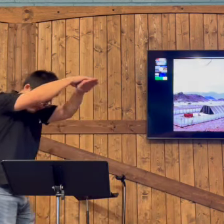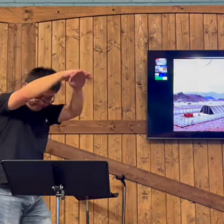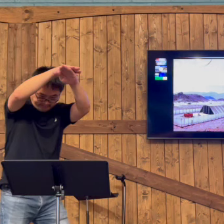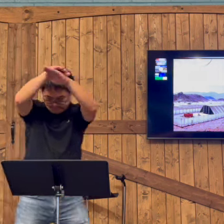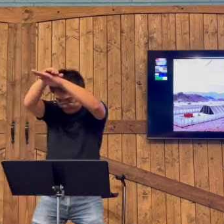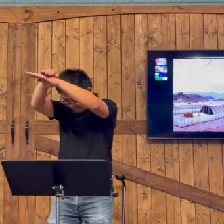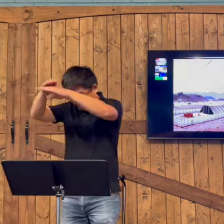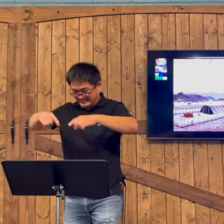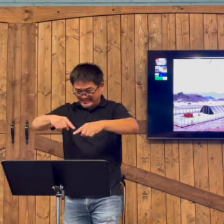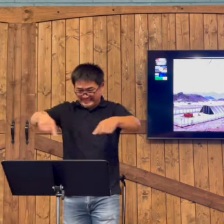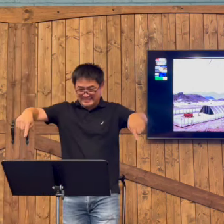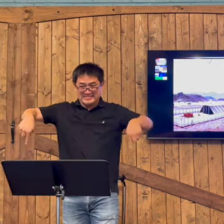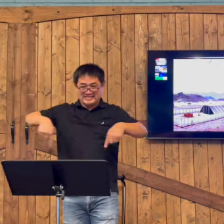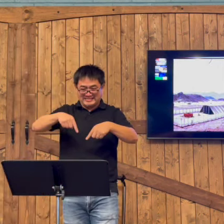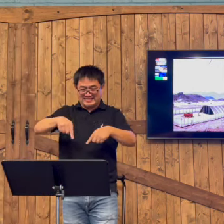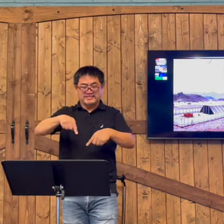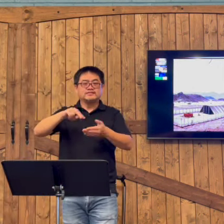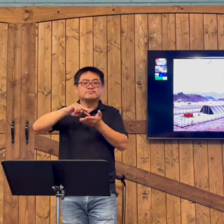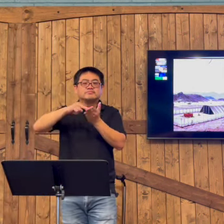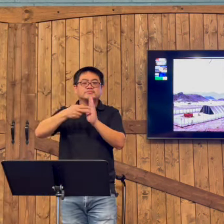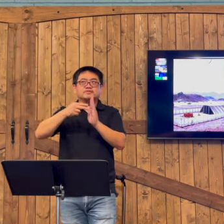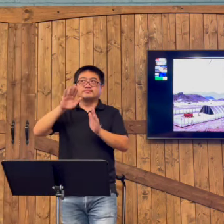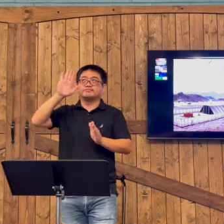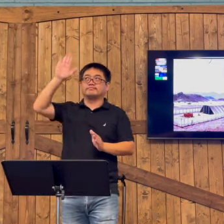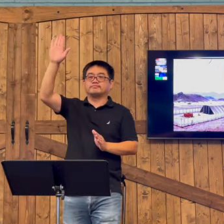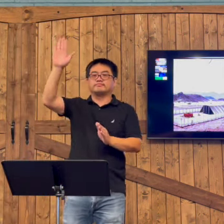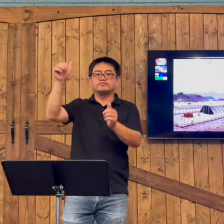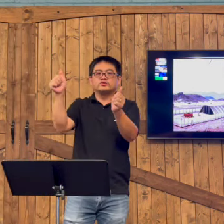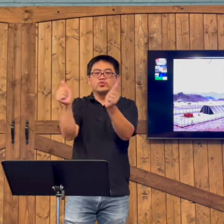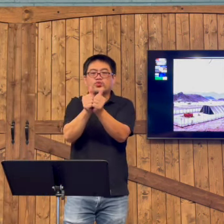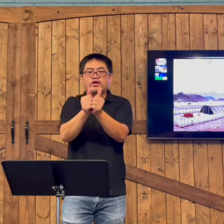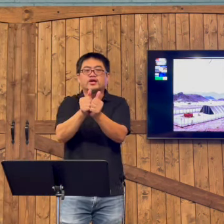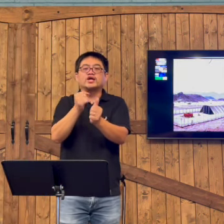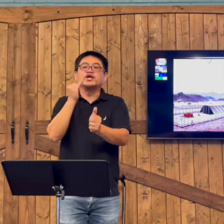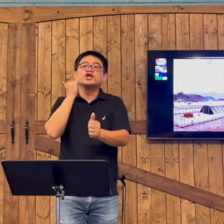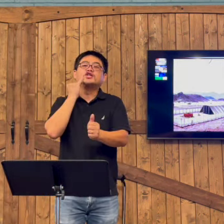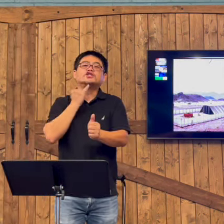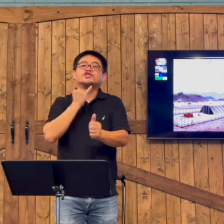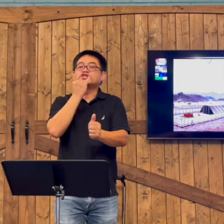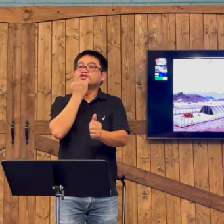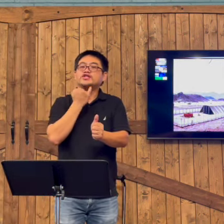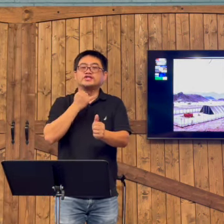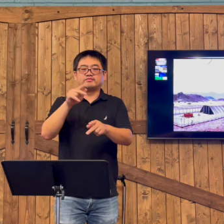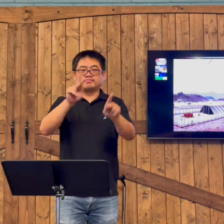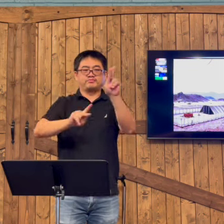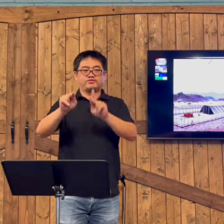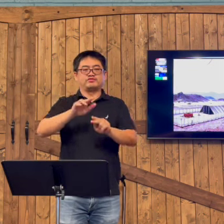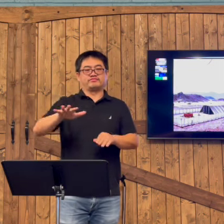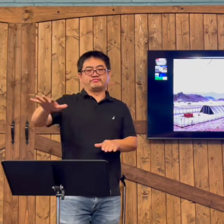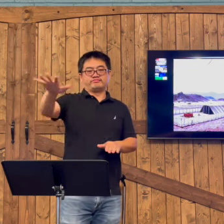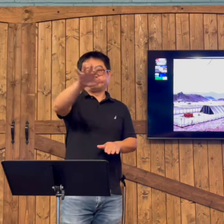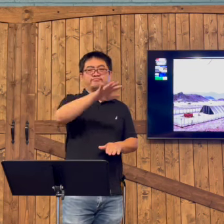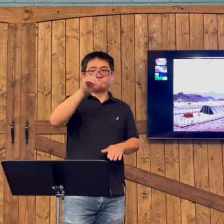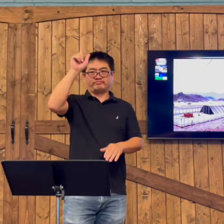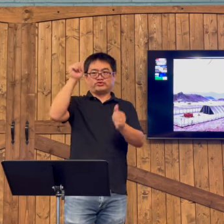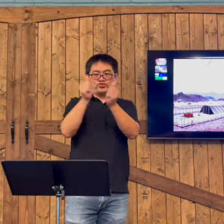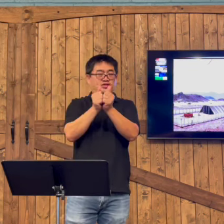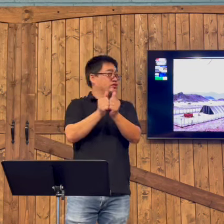Now there were two angels that had their wings bowing over the table.